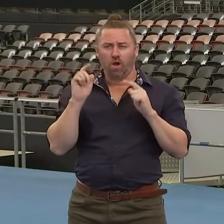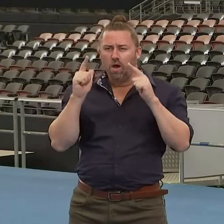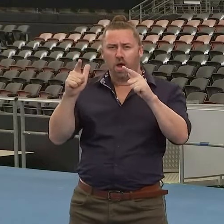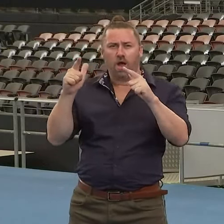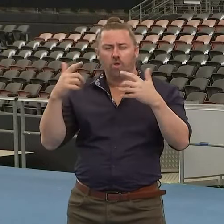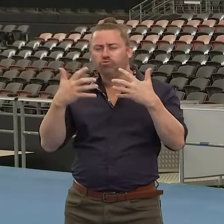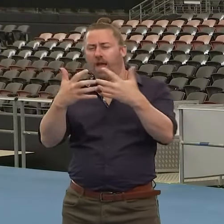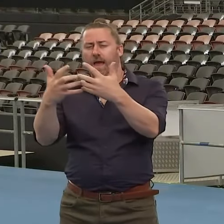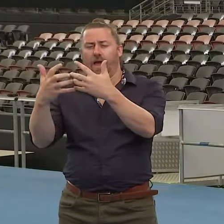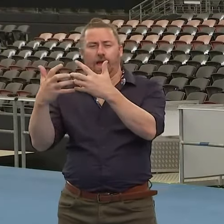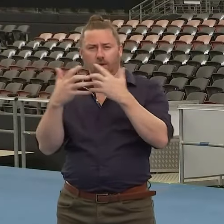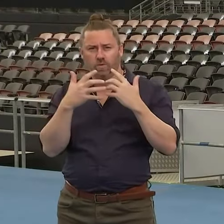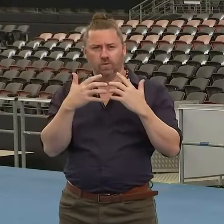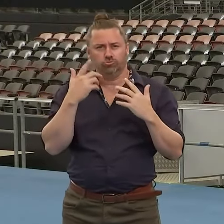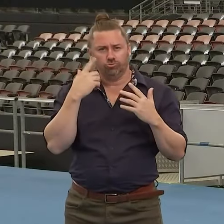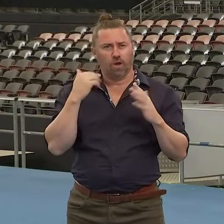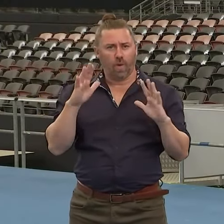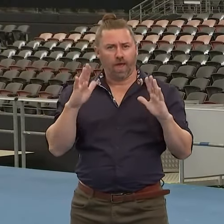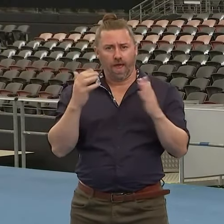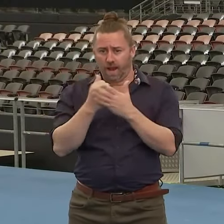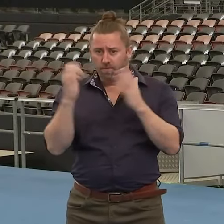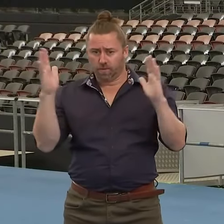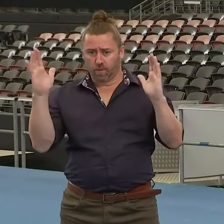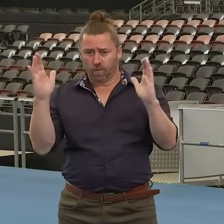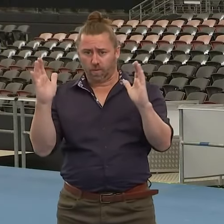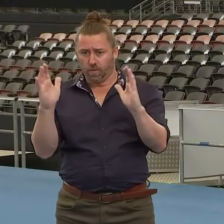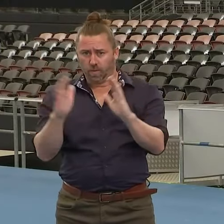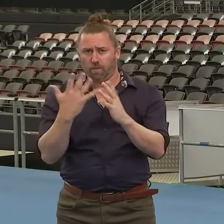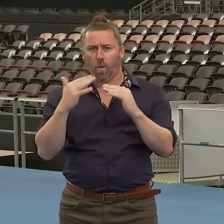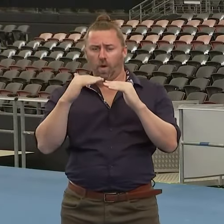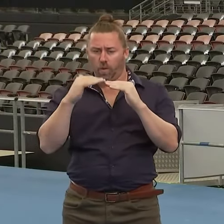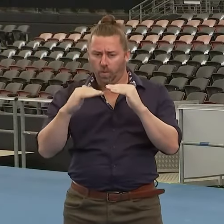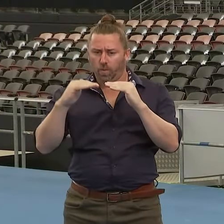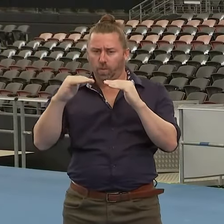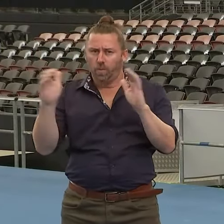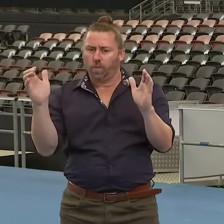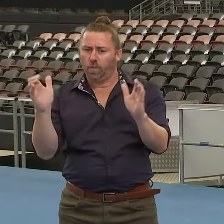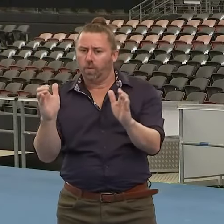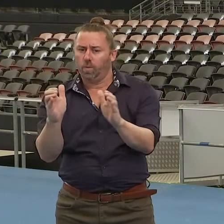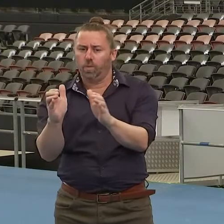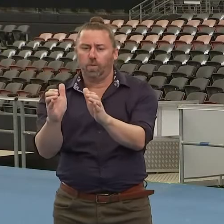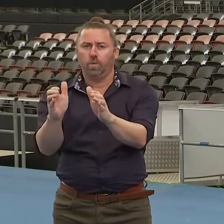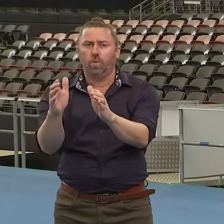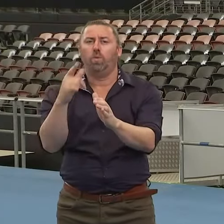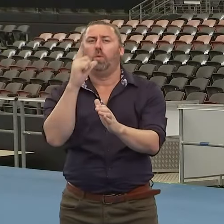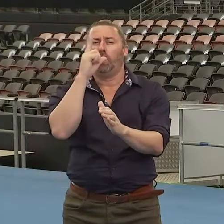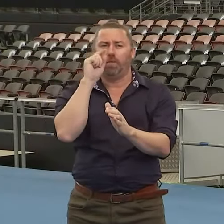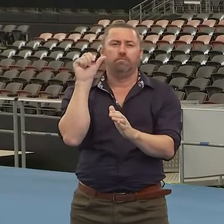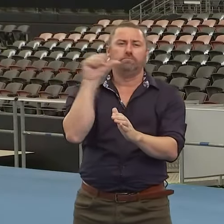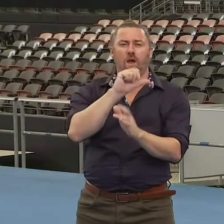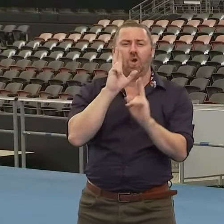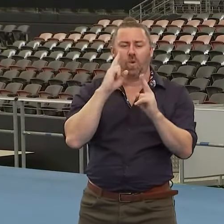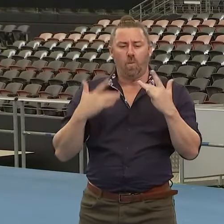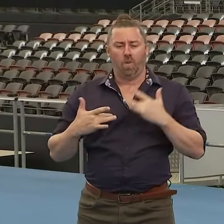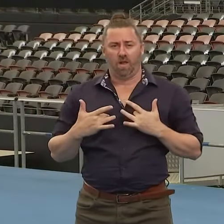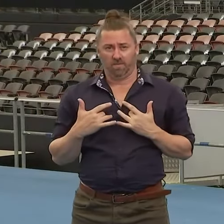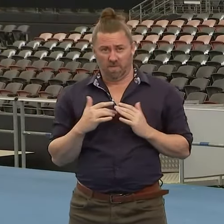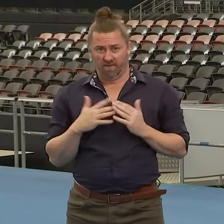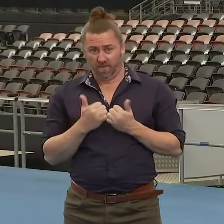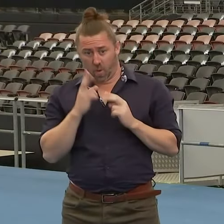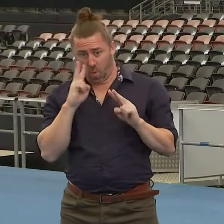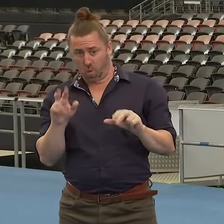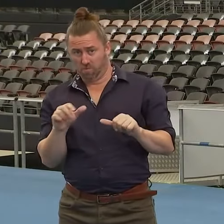until we get through the peak of this wave. So once again, that is very, very encouraging news. We also